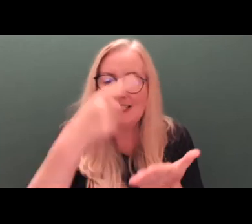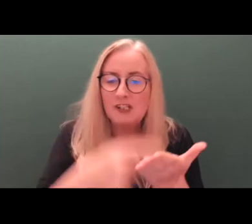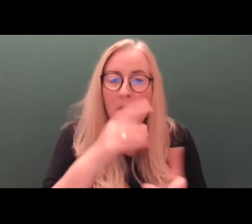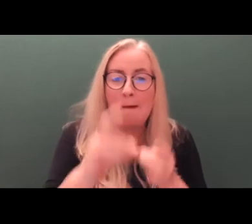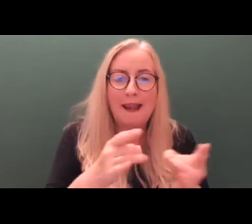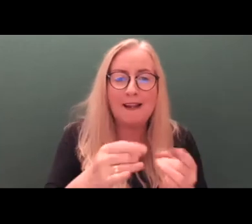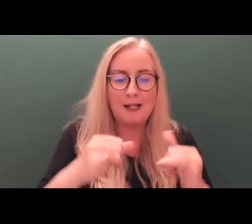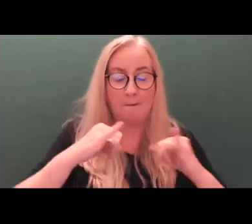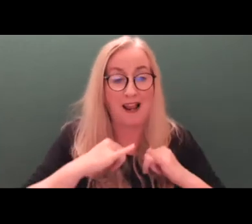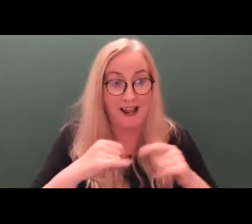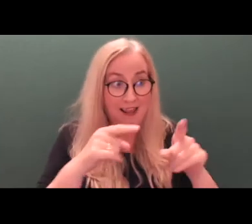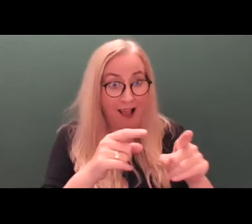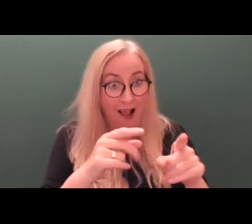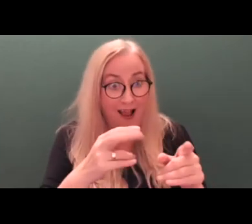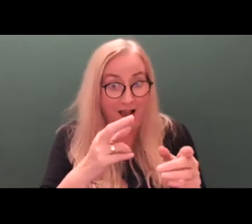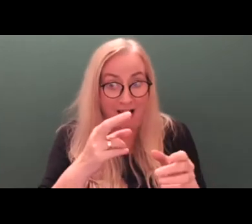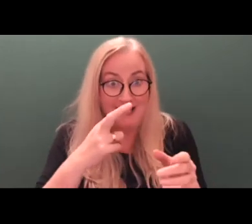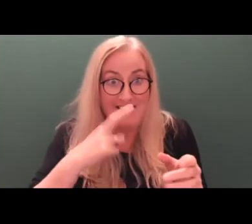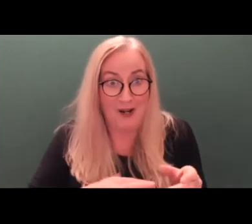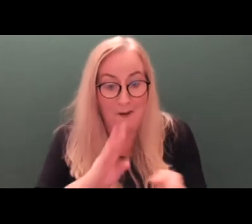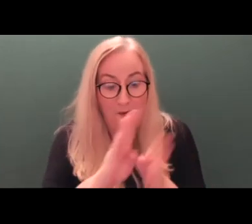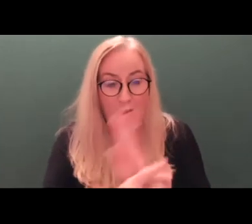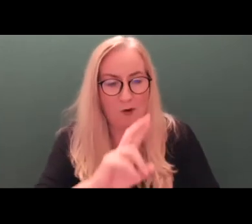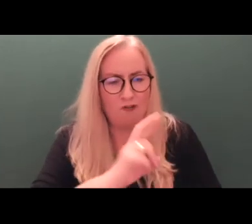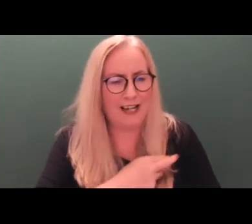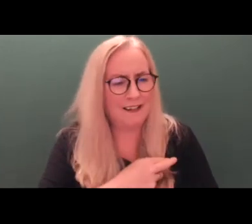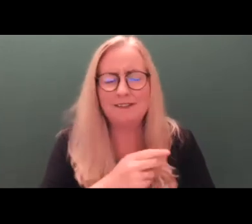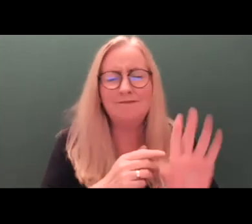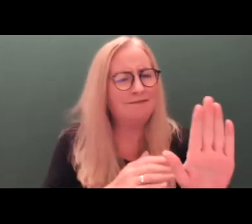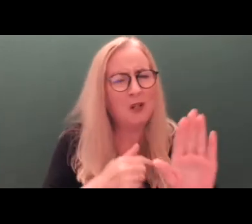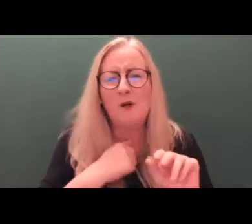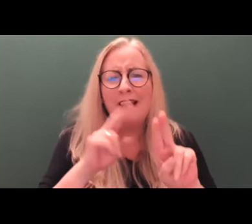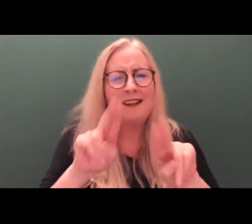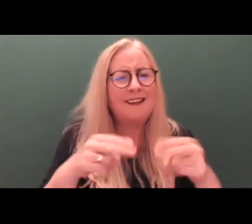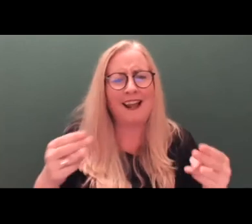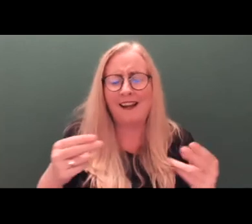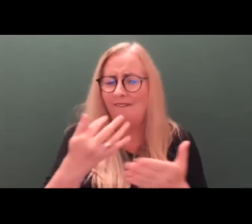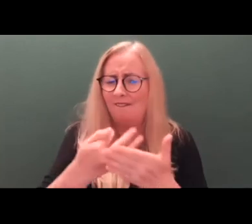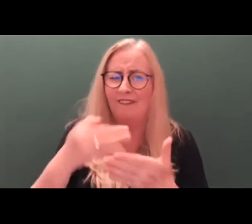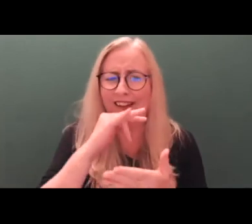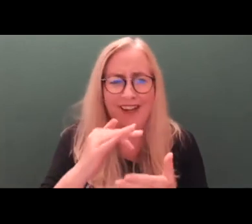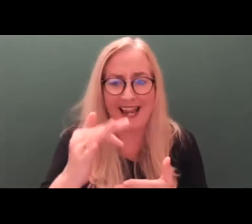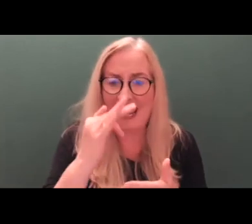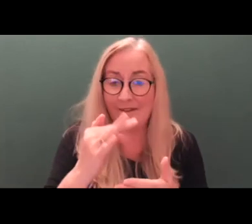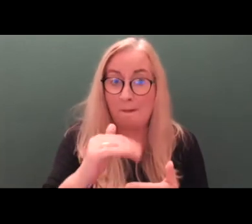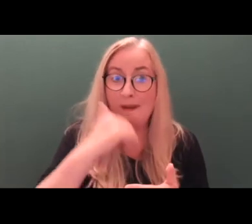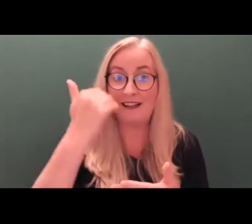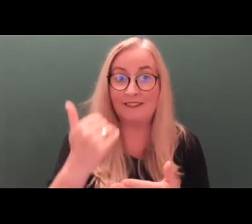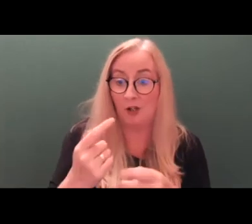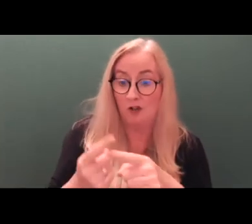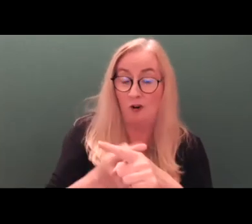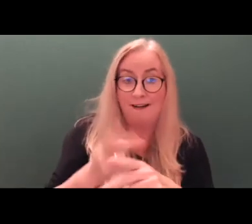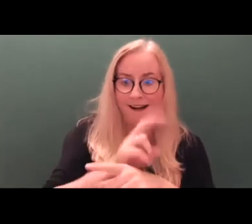almost tangible, it would be unforgivable if, by reason of a shortage of resources,